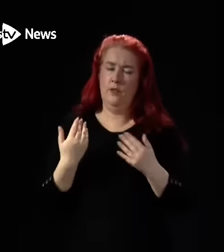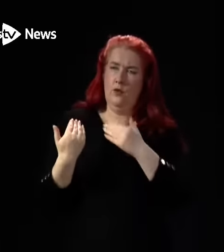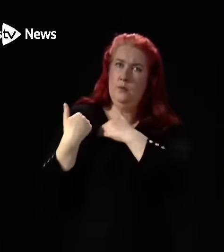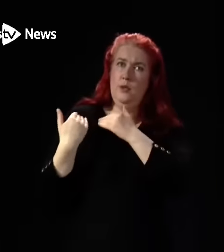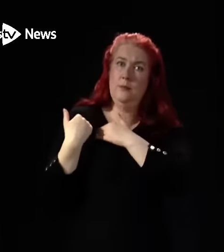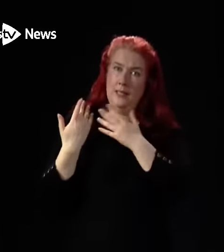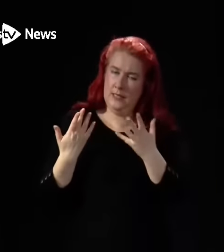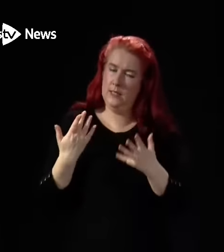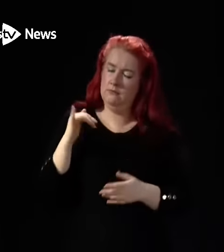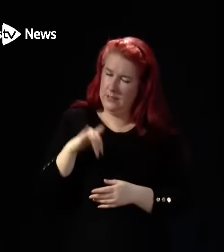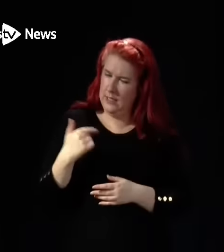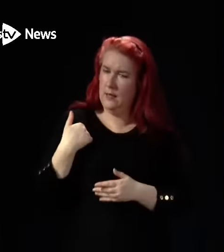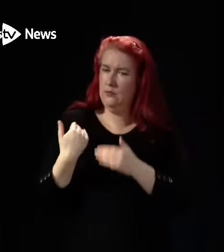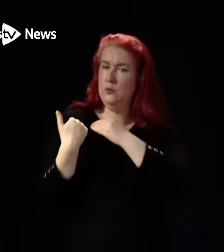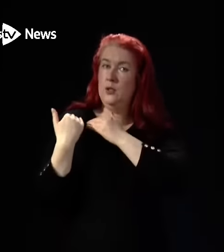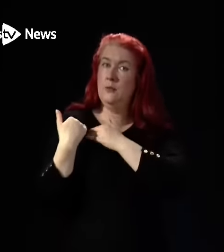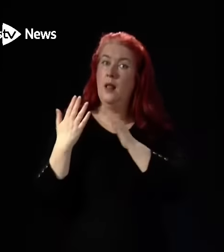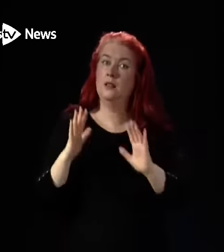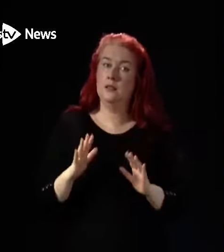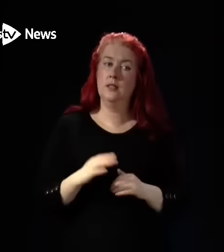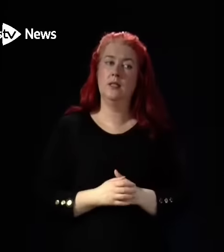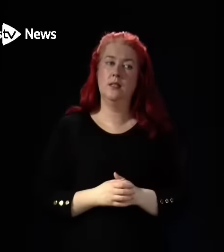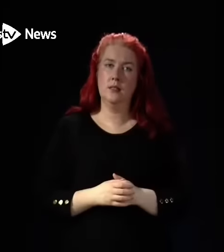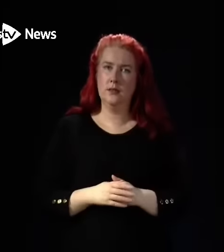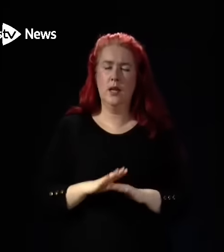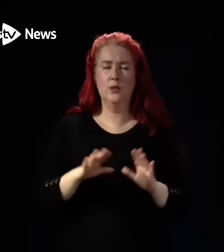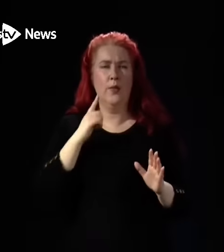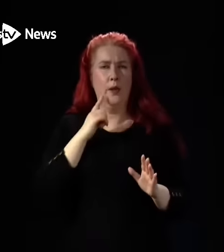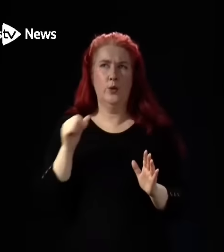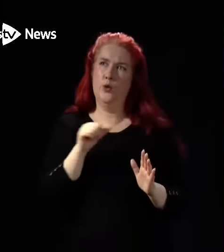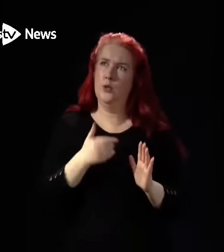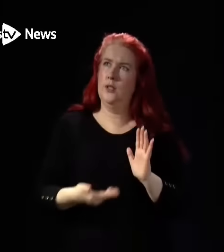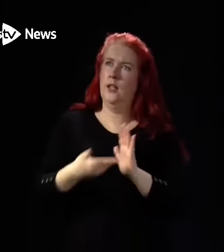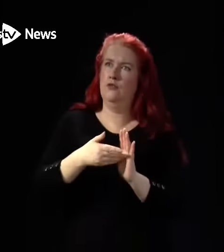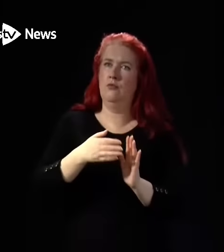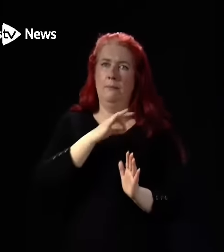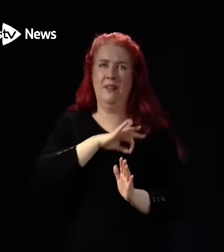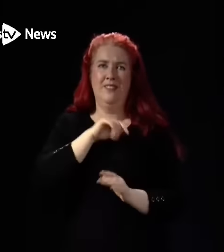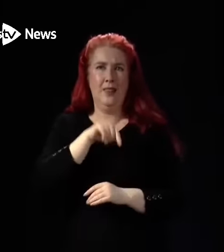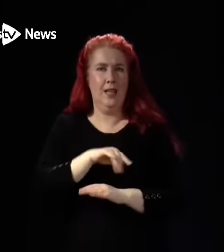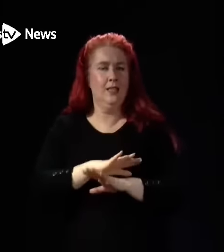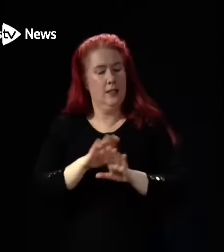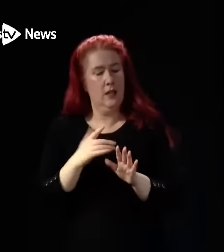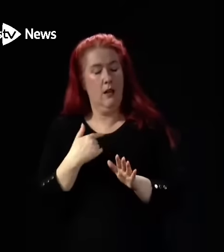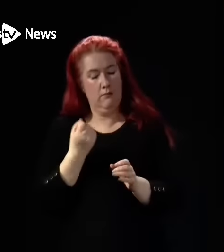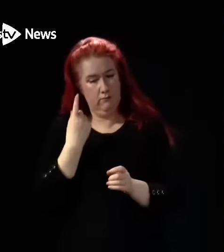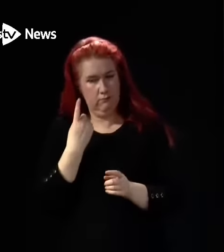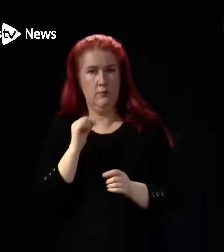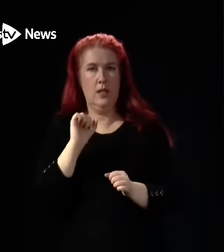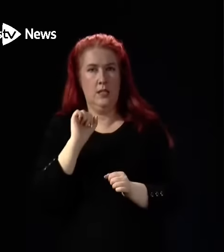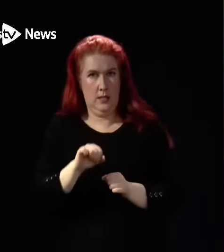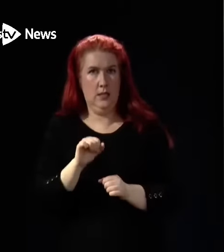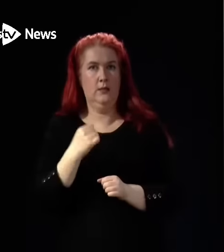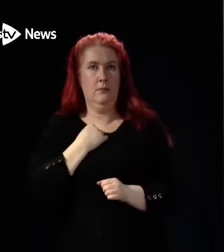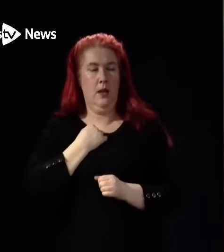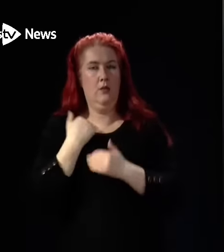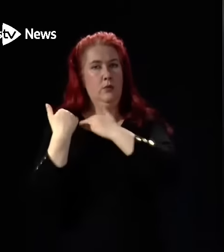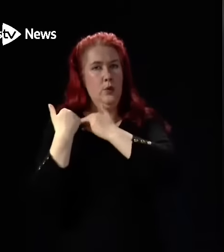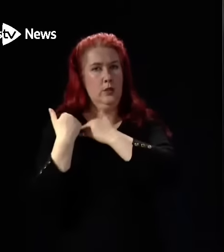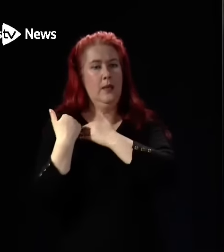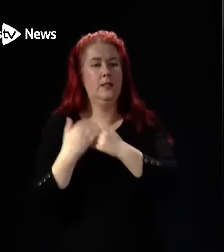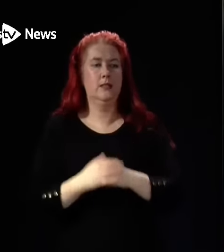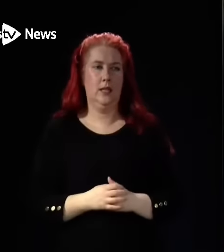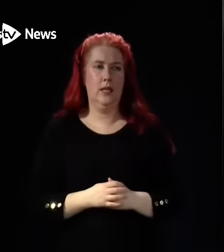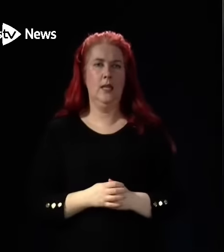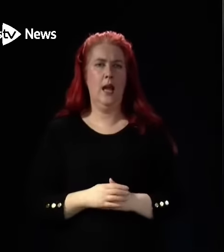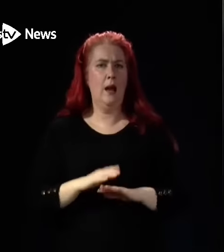the nature of my job. It's not something I should get any particular credit for. So all of these things are my responsibility, and I